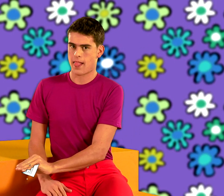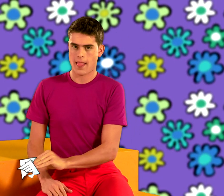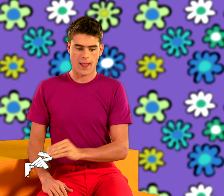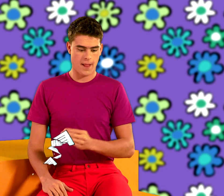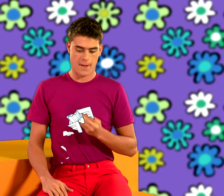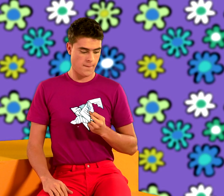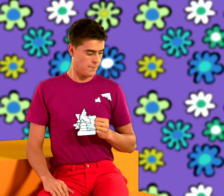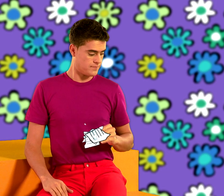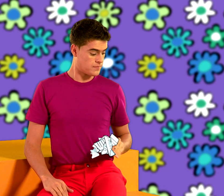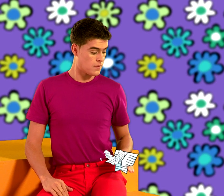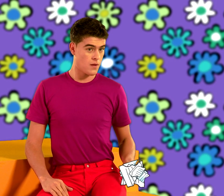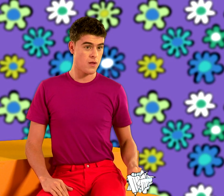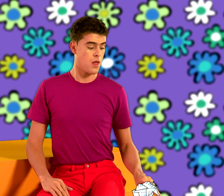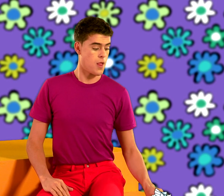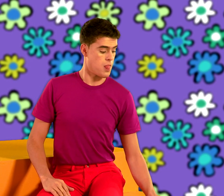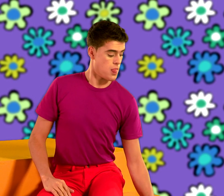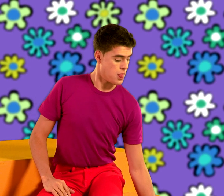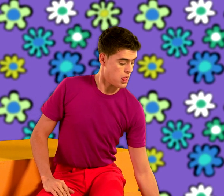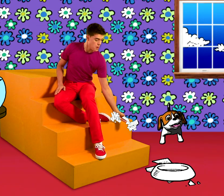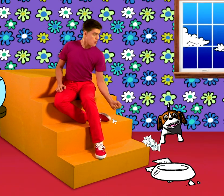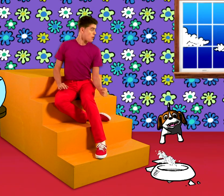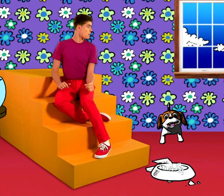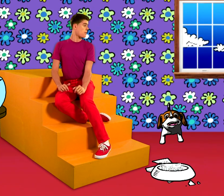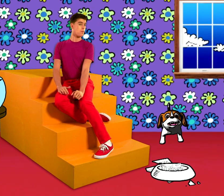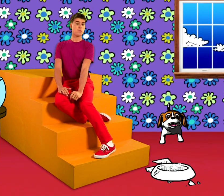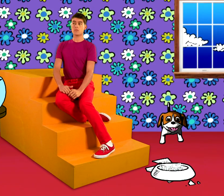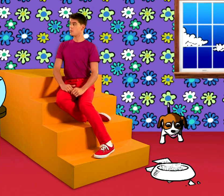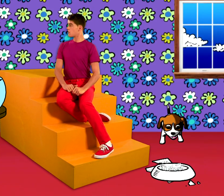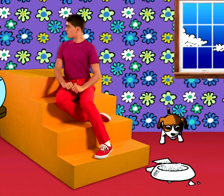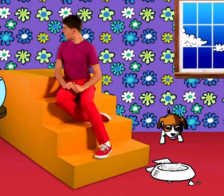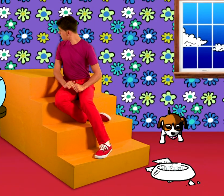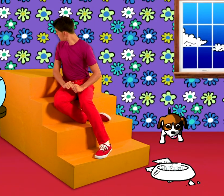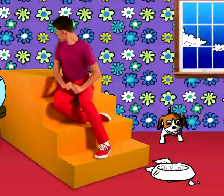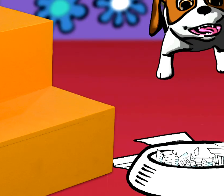I shouldn't have mixed it With food in his bowl